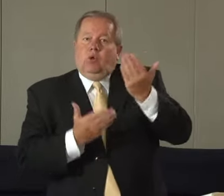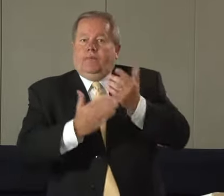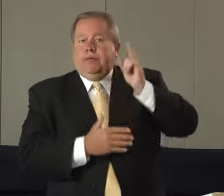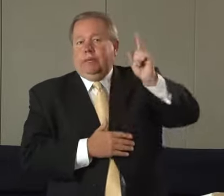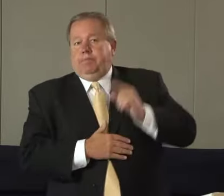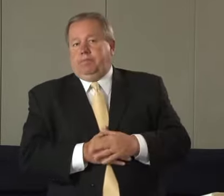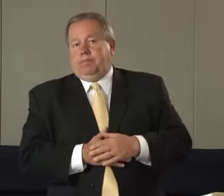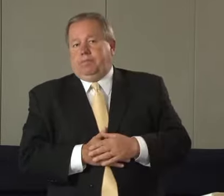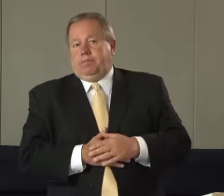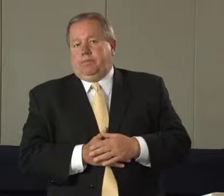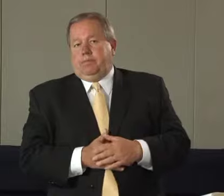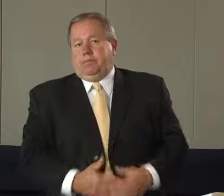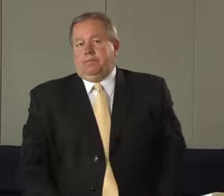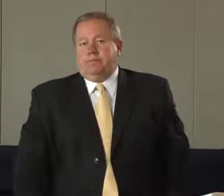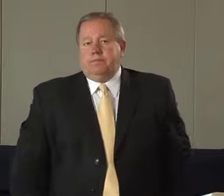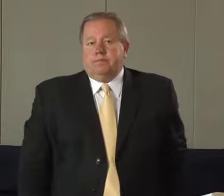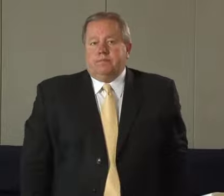goals to serve him in a better way